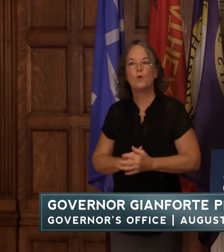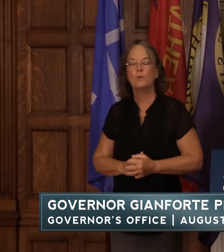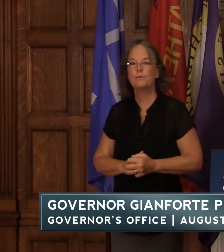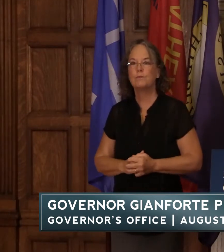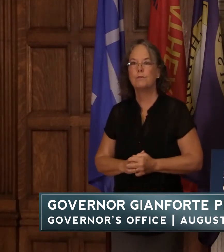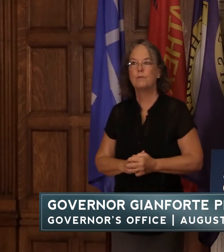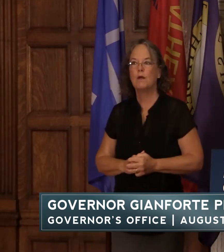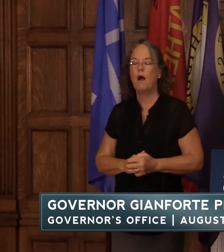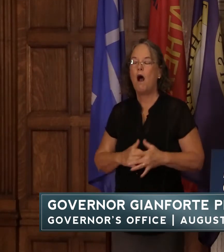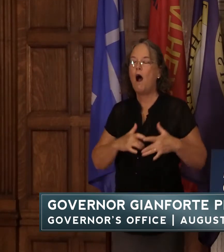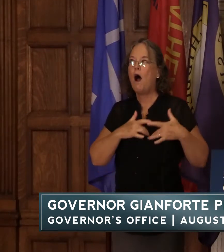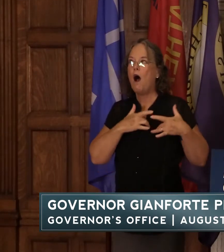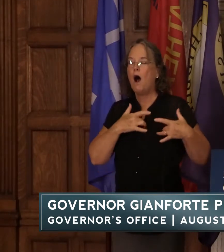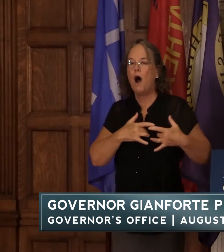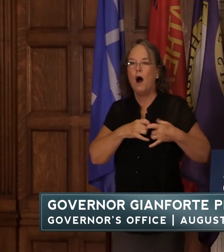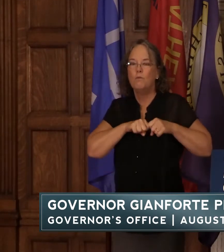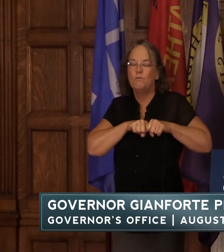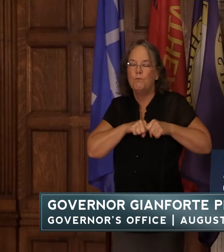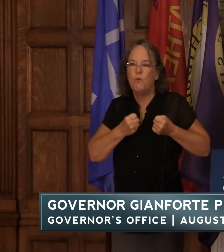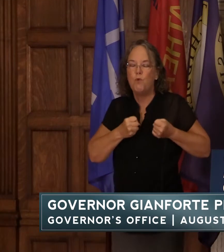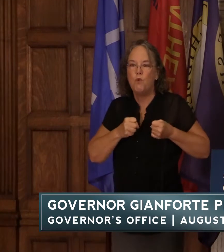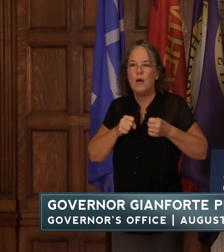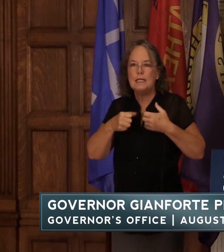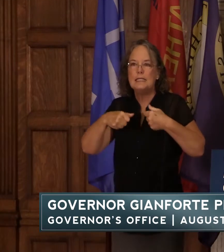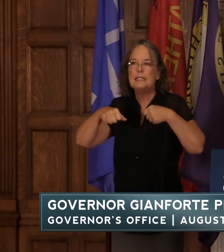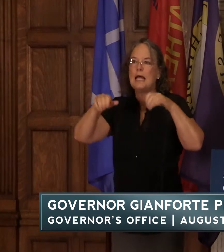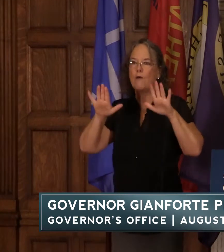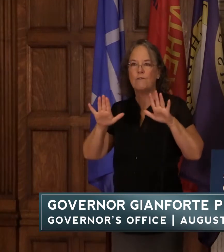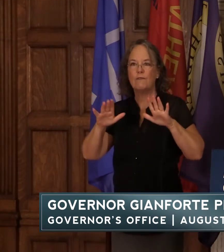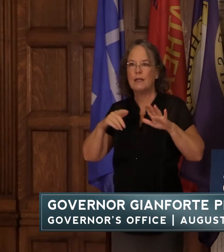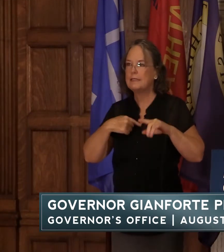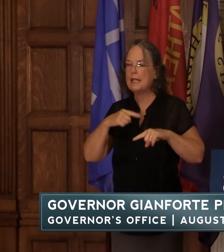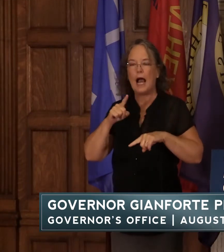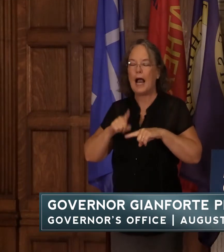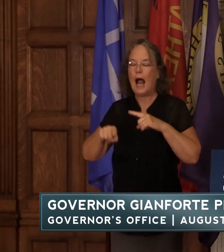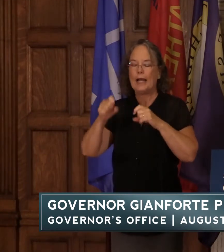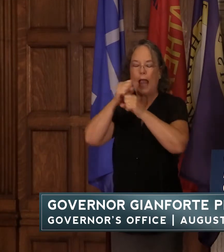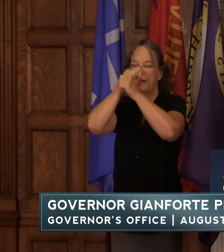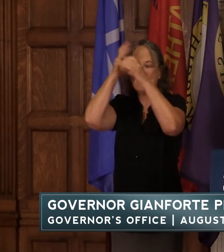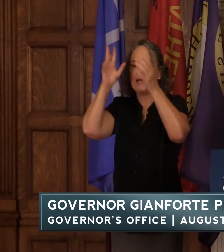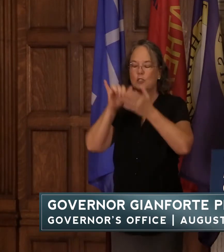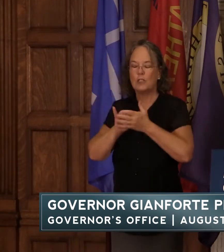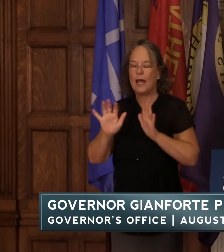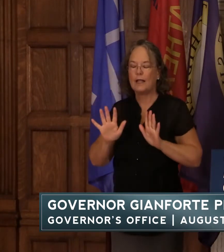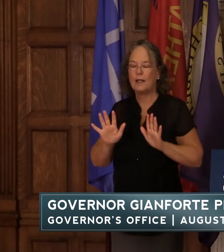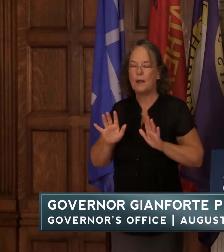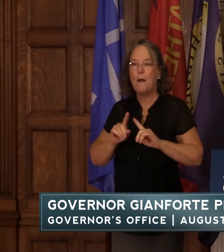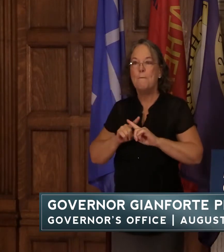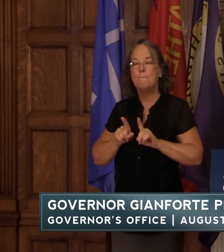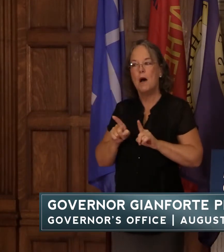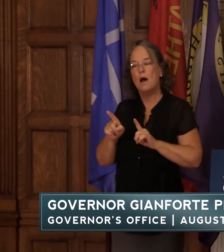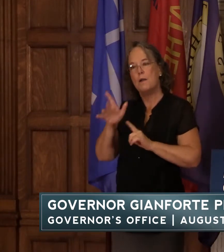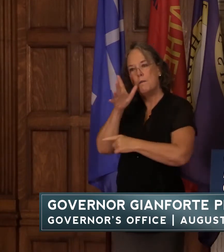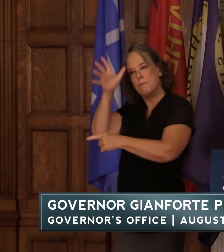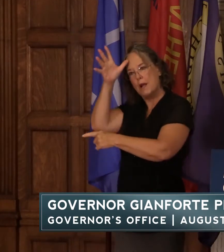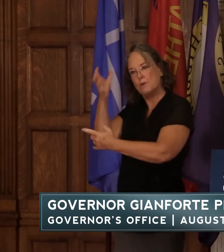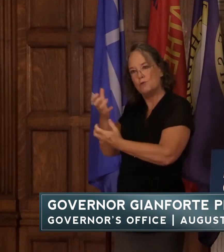it's a heartbreaking sacrifice that i can't even imagine but they want their kids to be safe